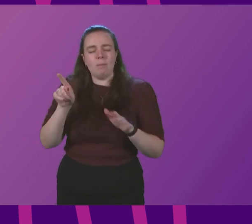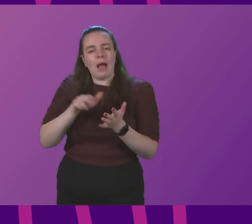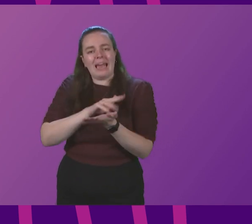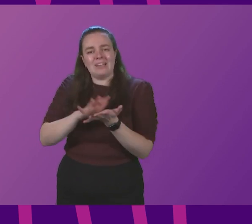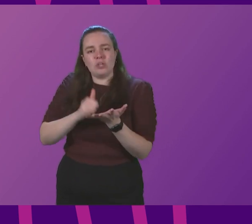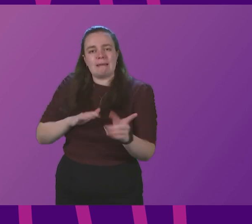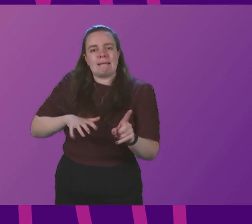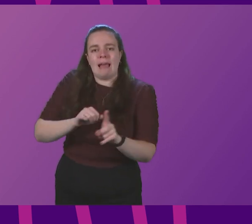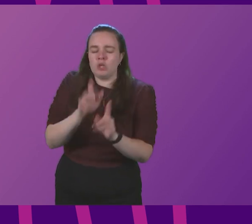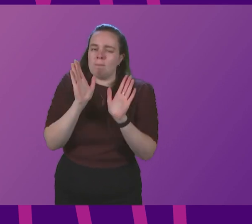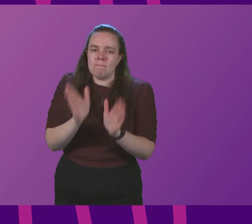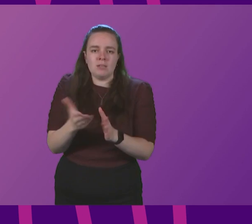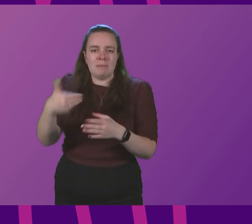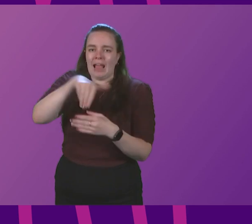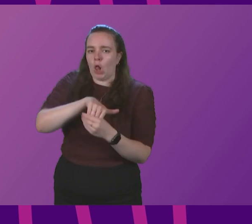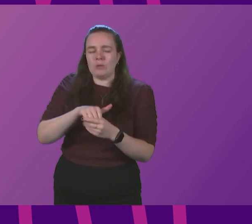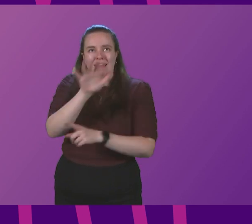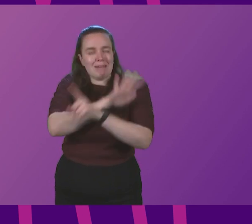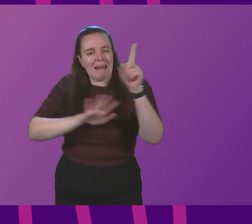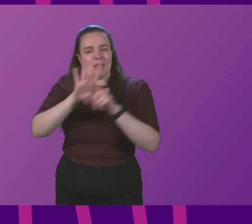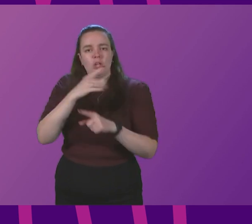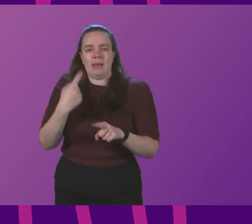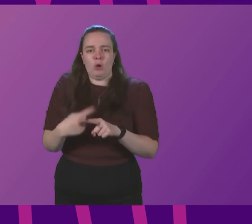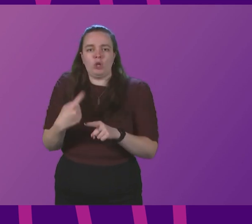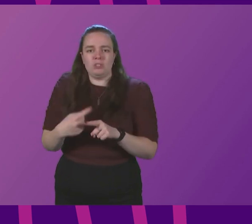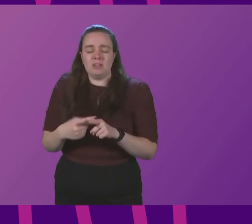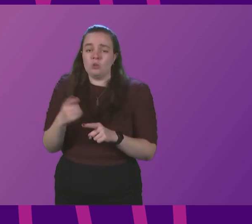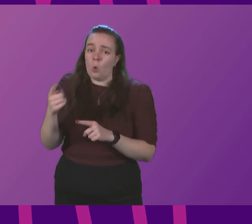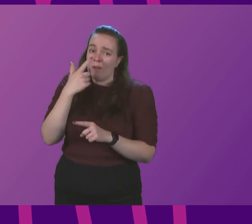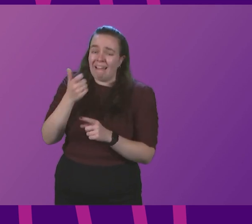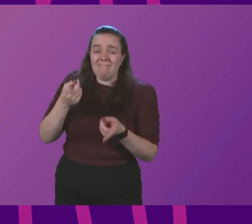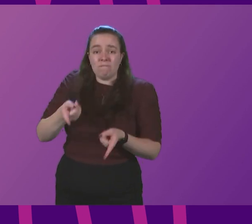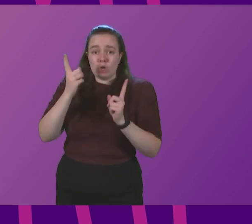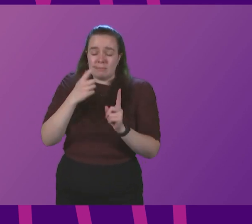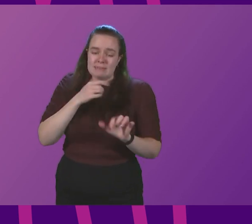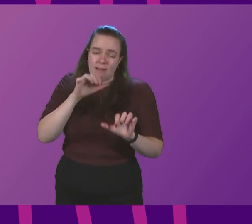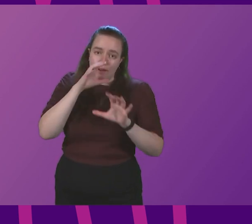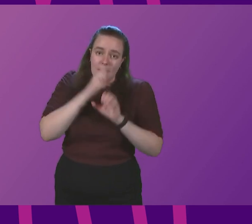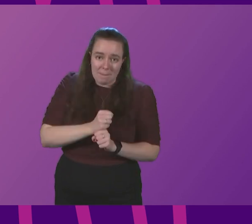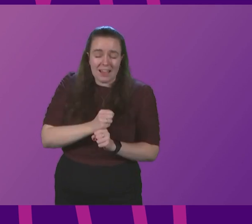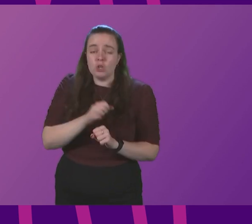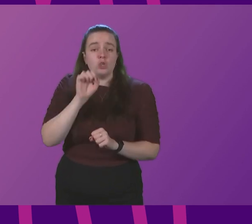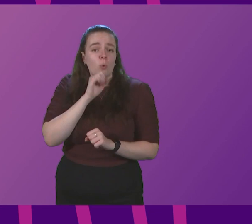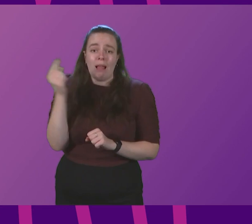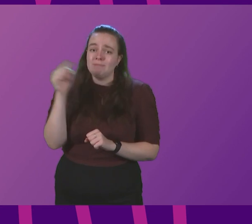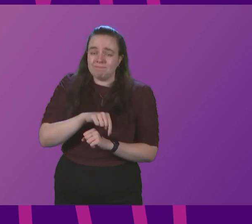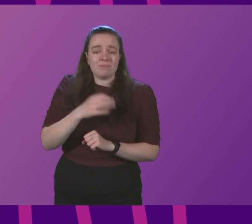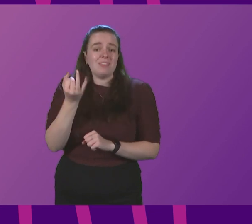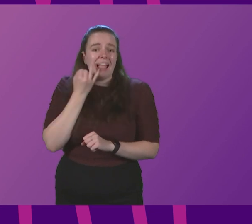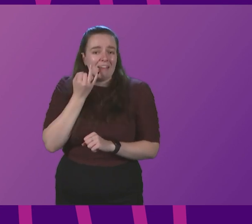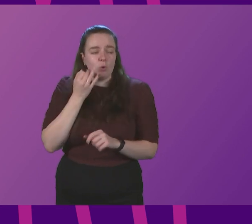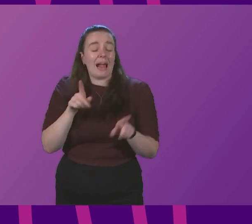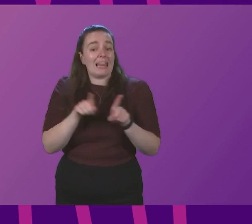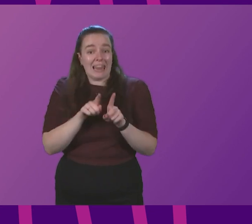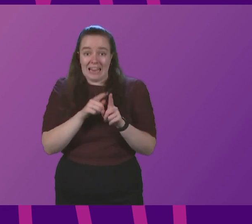be part of our national emergency response. So can the First Minister give a commitment that she will come every week, just like alongside her COVID statements,